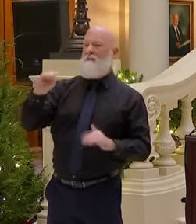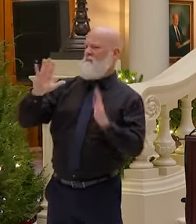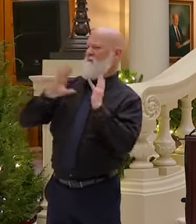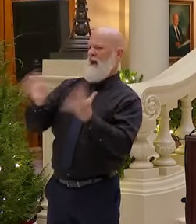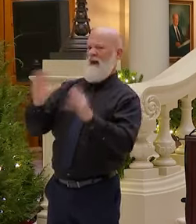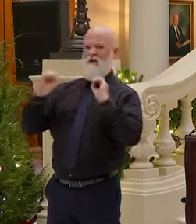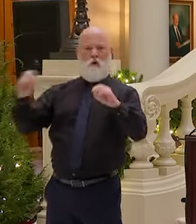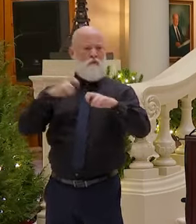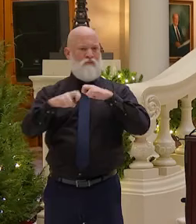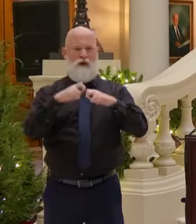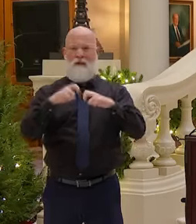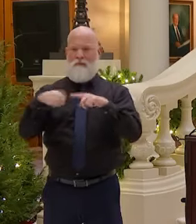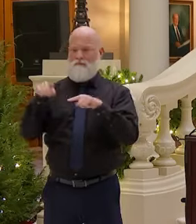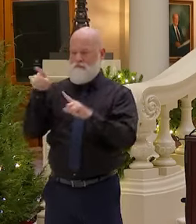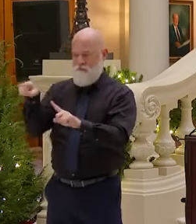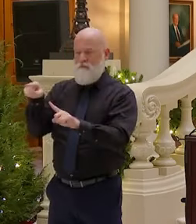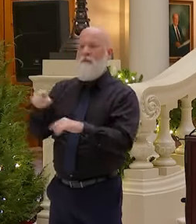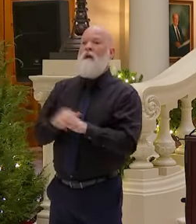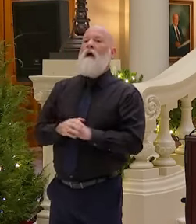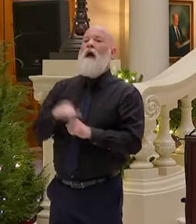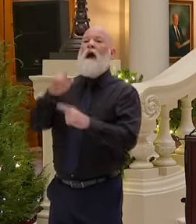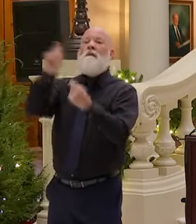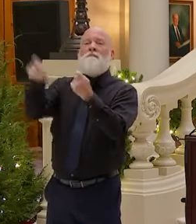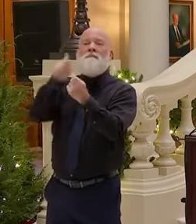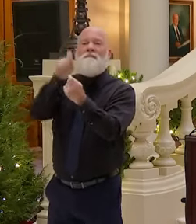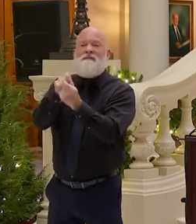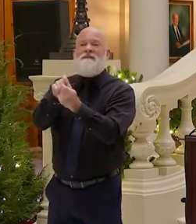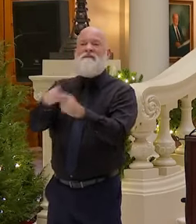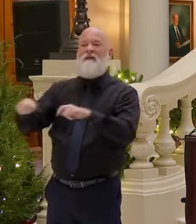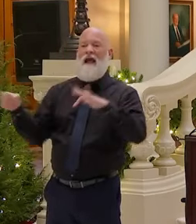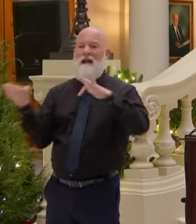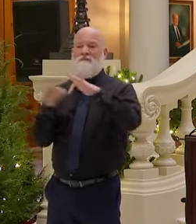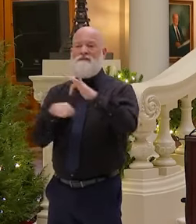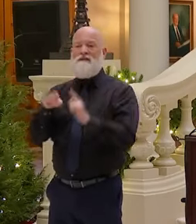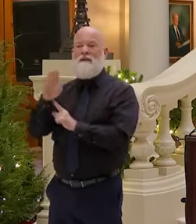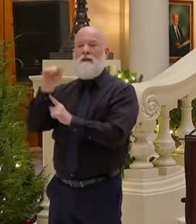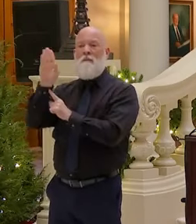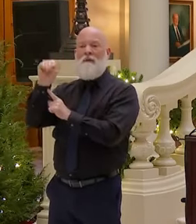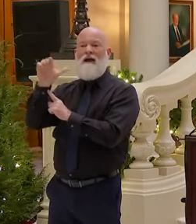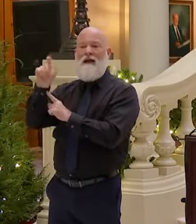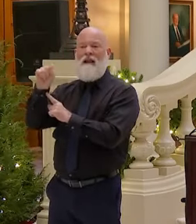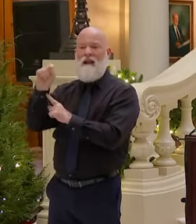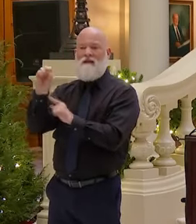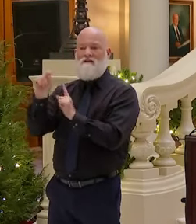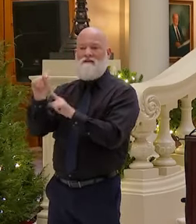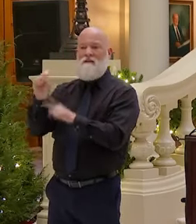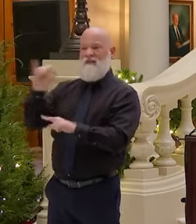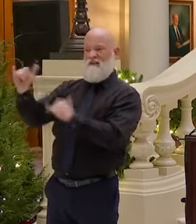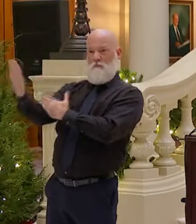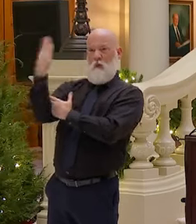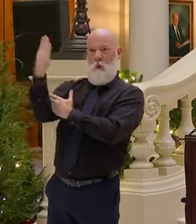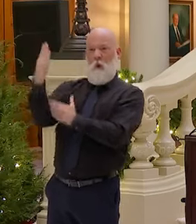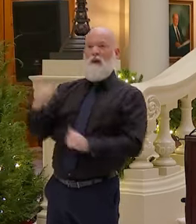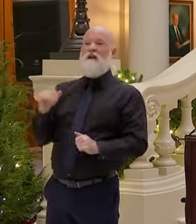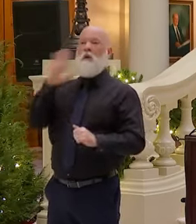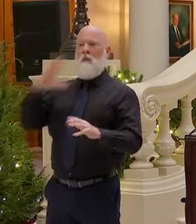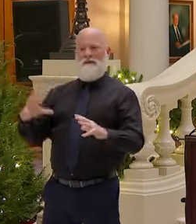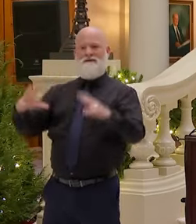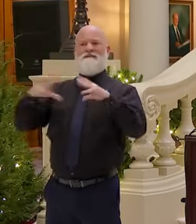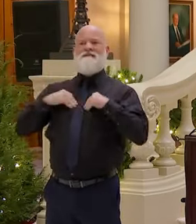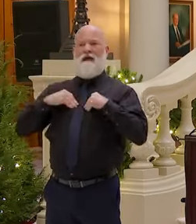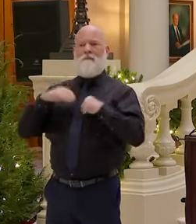And then for the specific absentee ballot numbers that were requested this morning, accepted absentee so far is 7